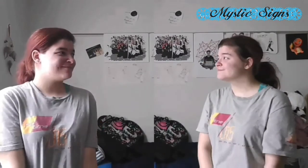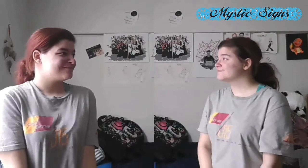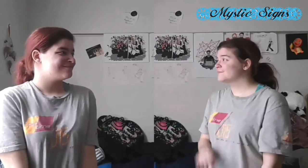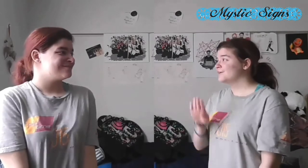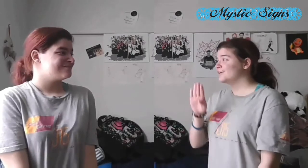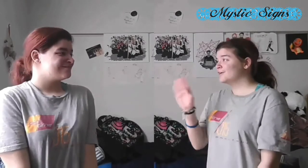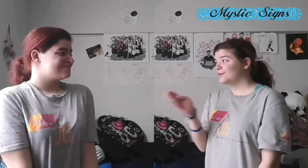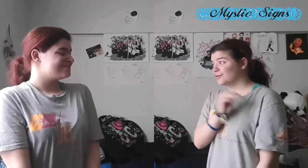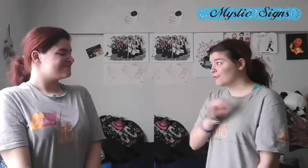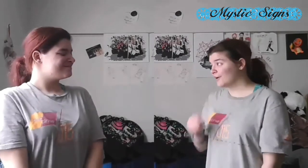Your Highness.